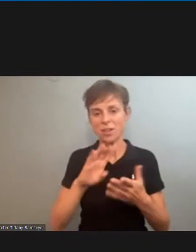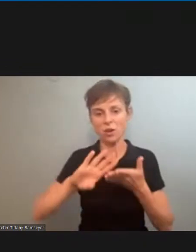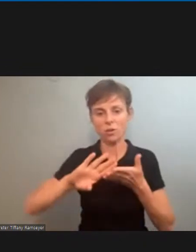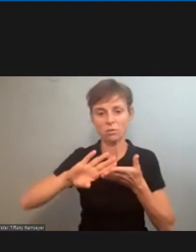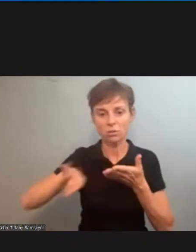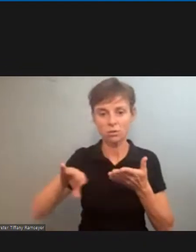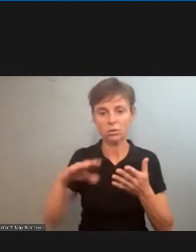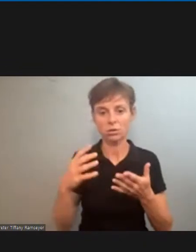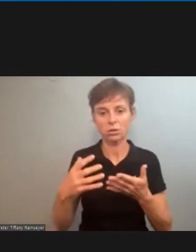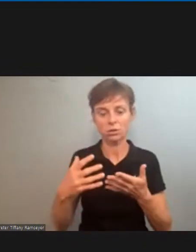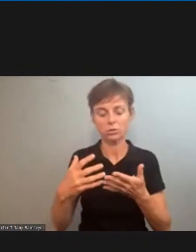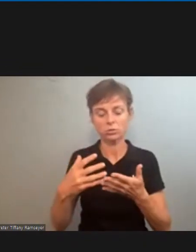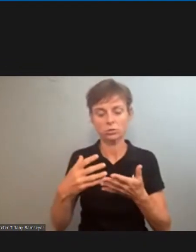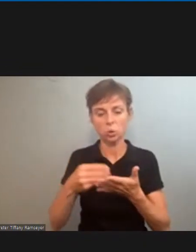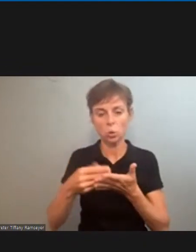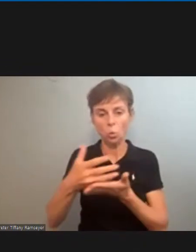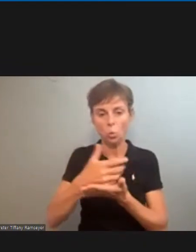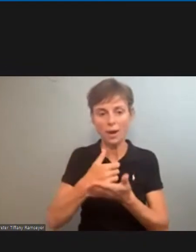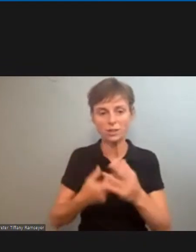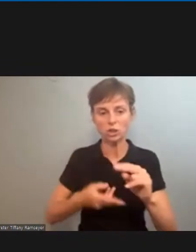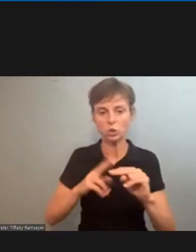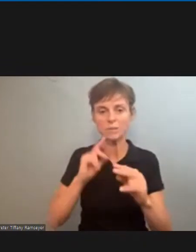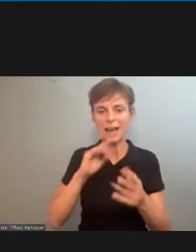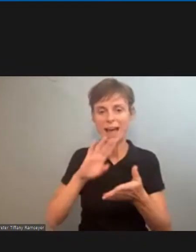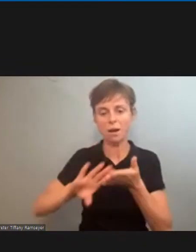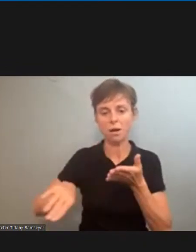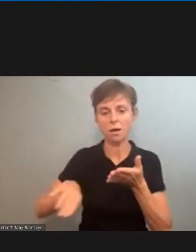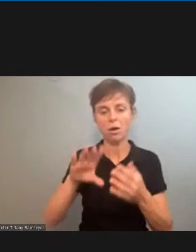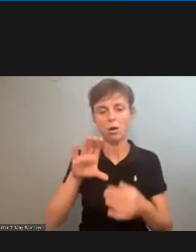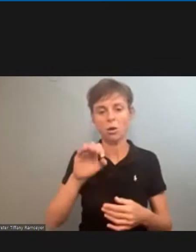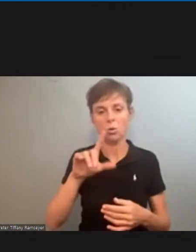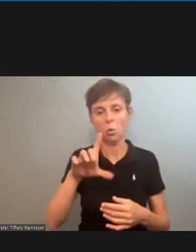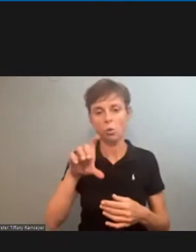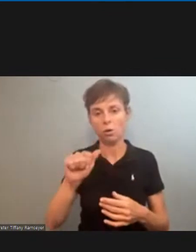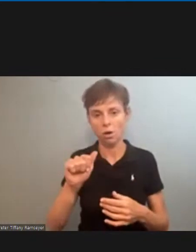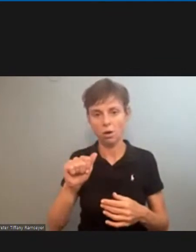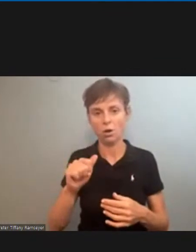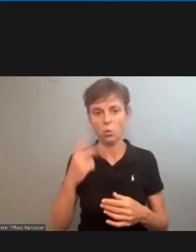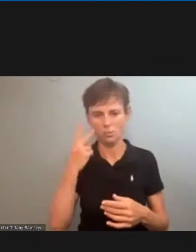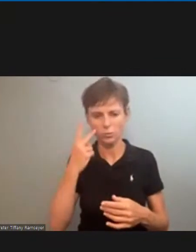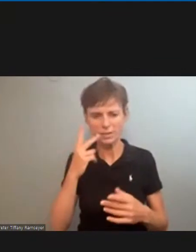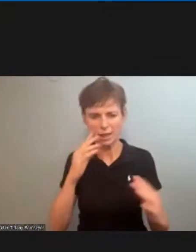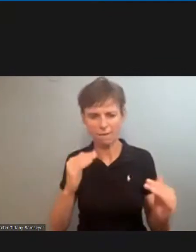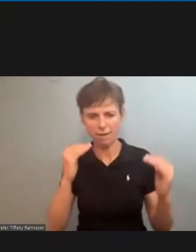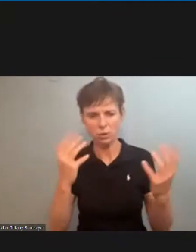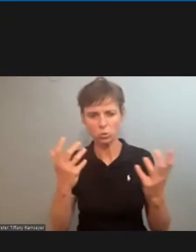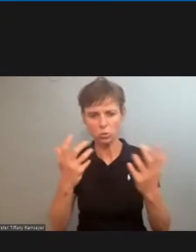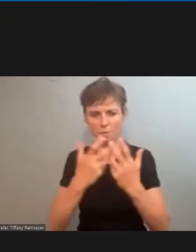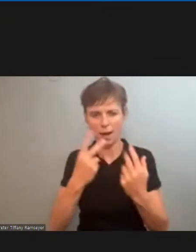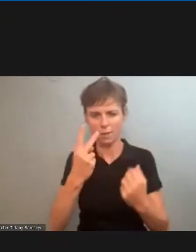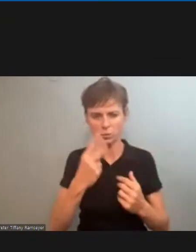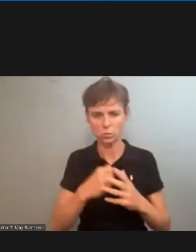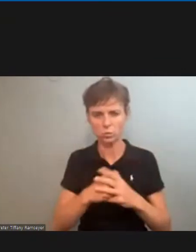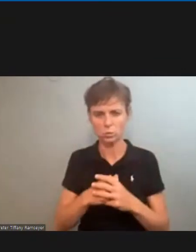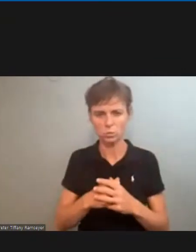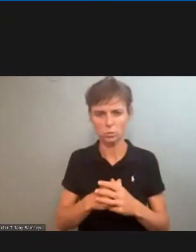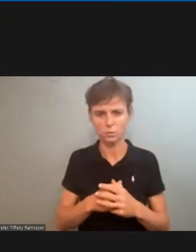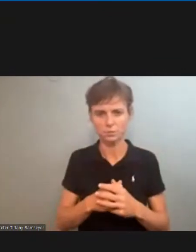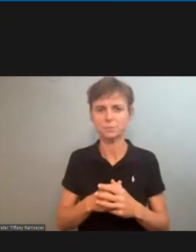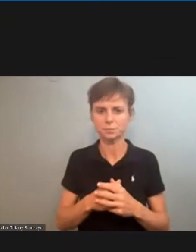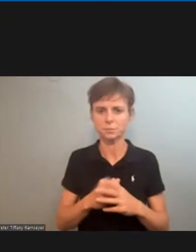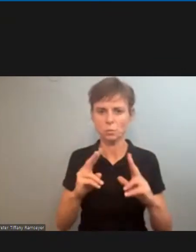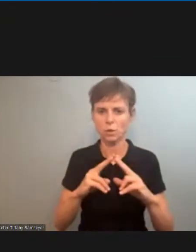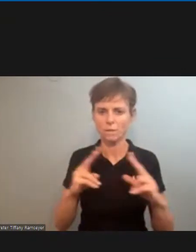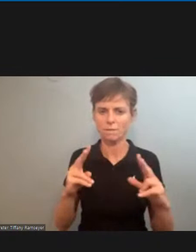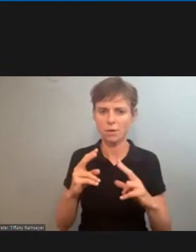and leaving out the cola you have to look at our advances by combining the two uh and so we're very very